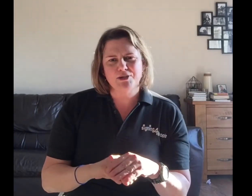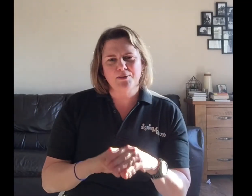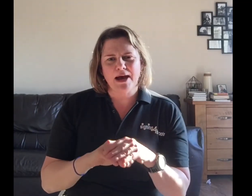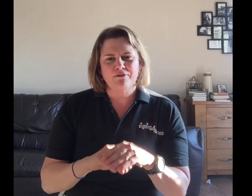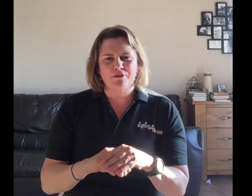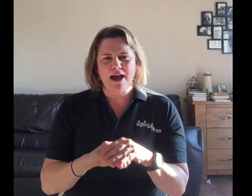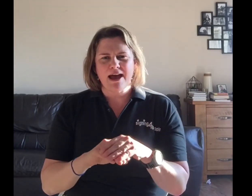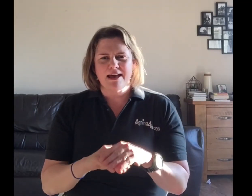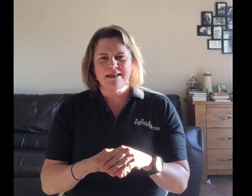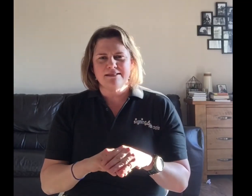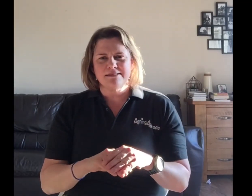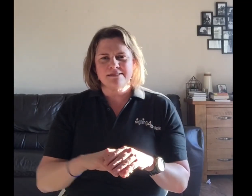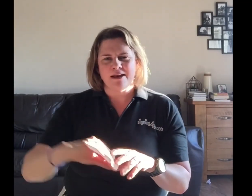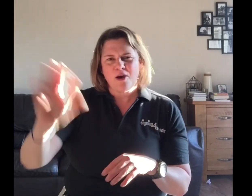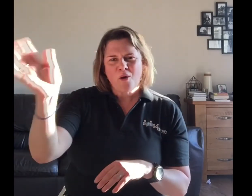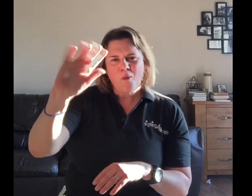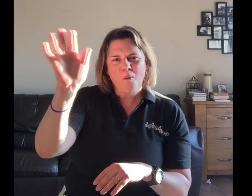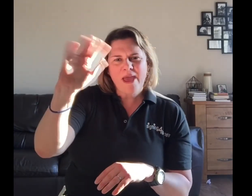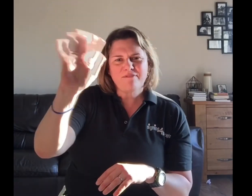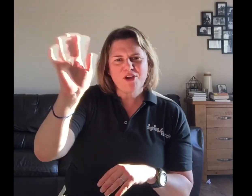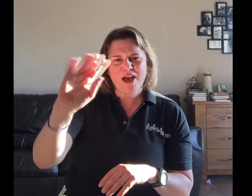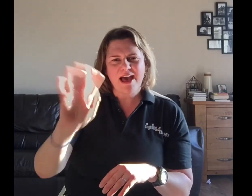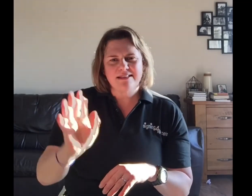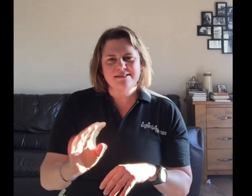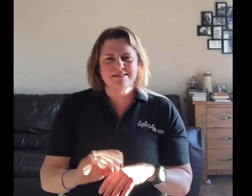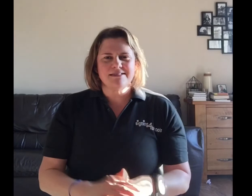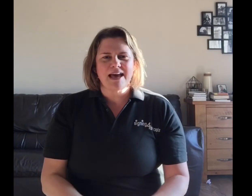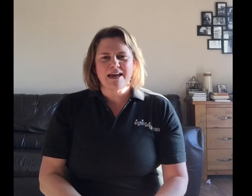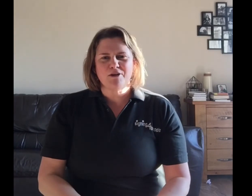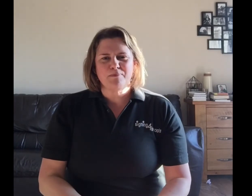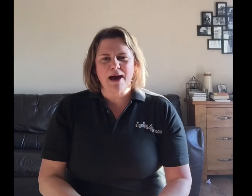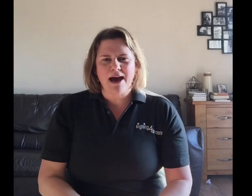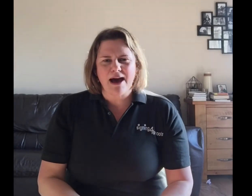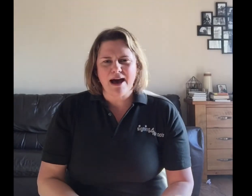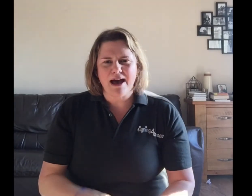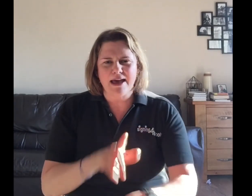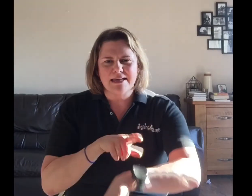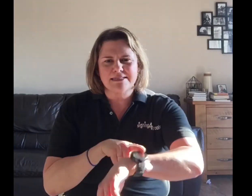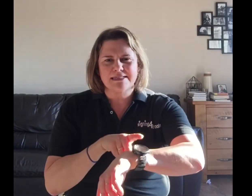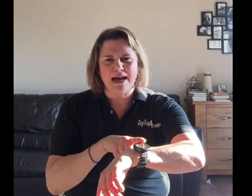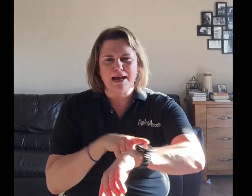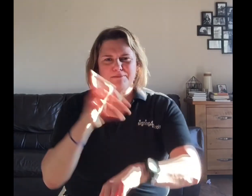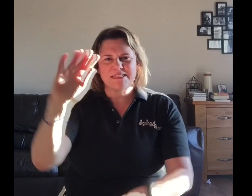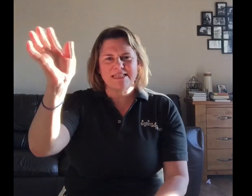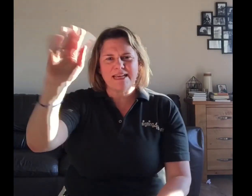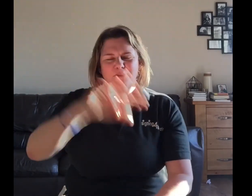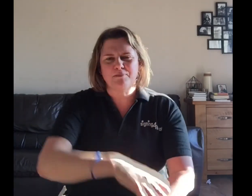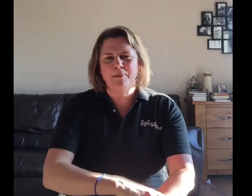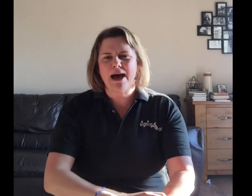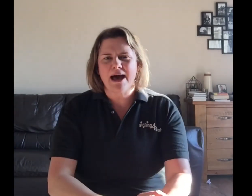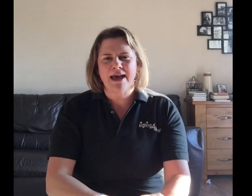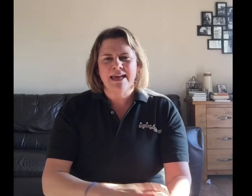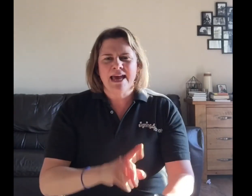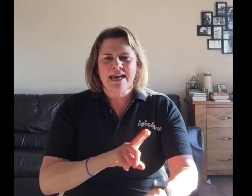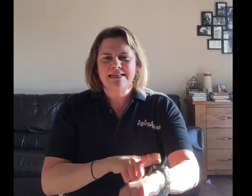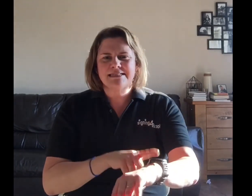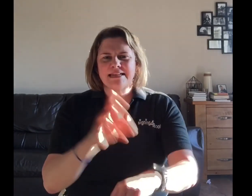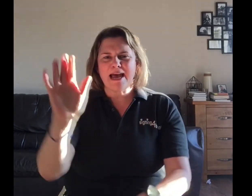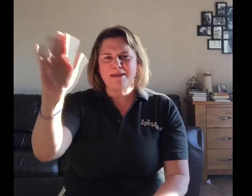our friends. Wave your hands and say goodbye. It's time to say goodbye. It's time to